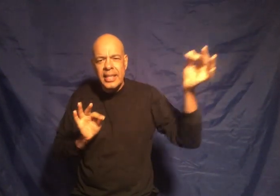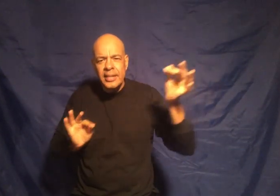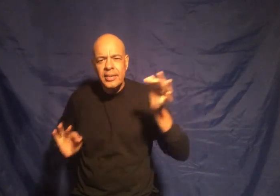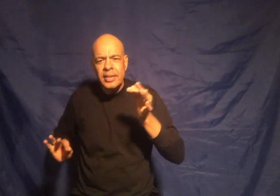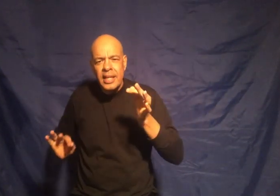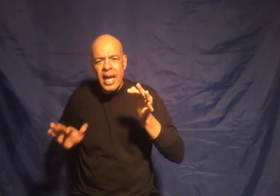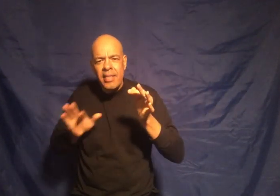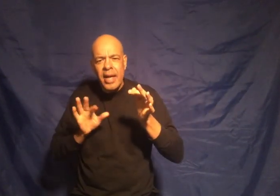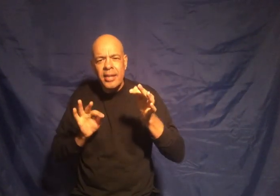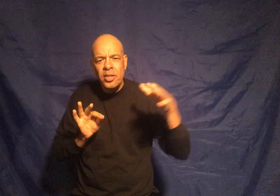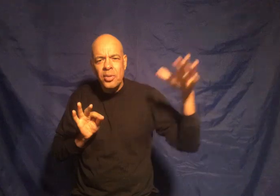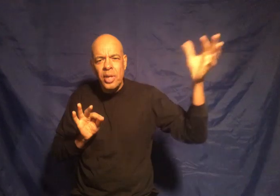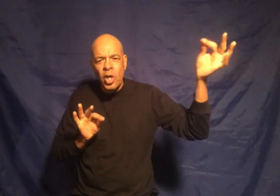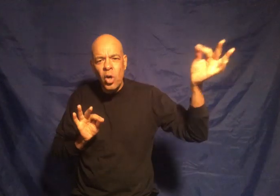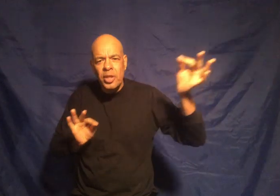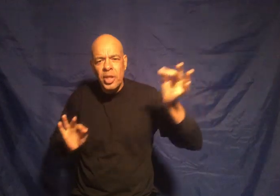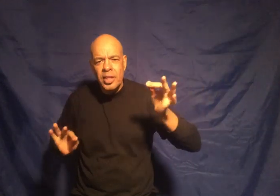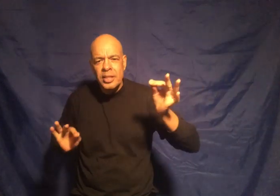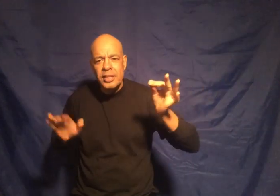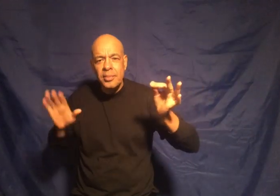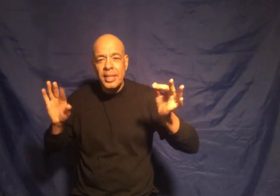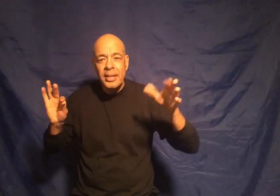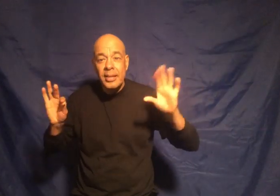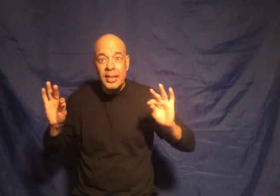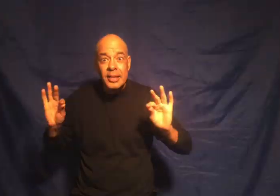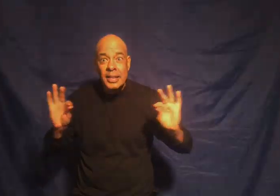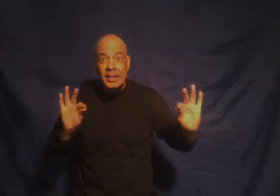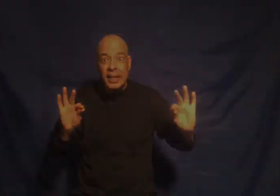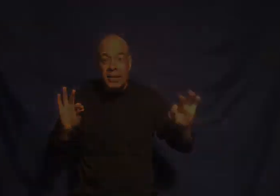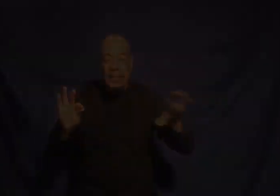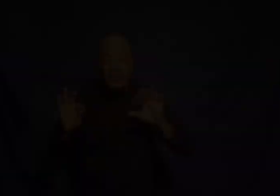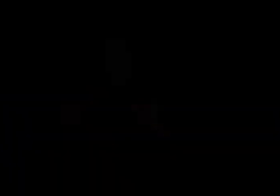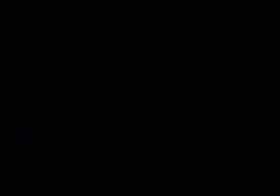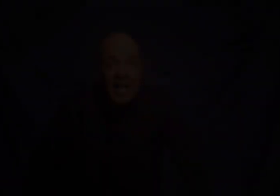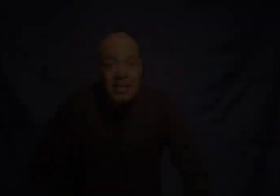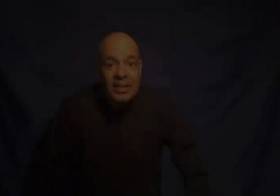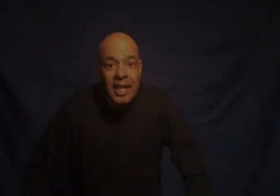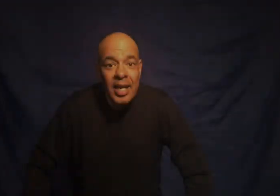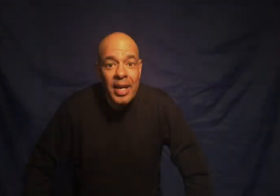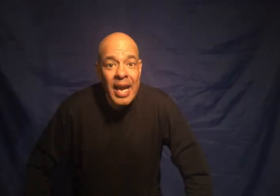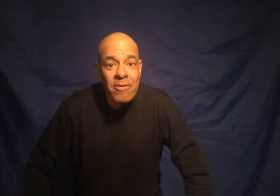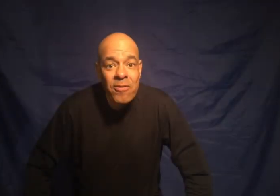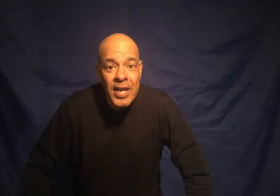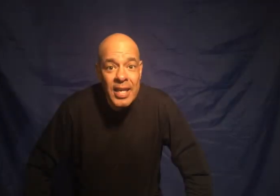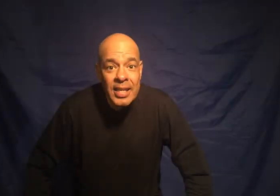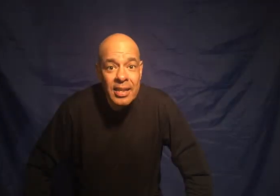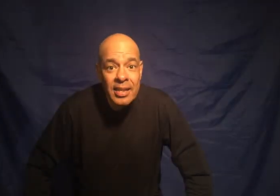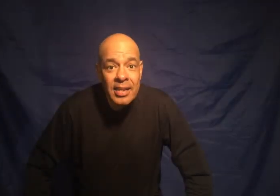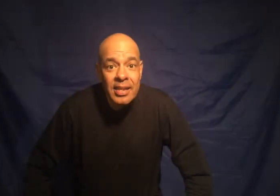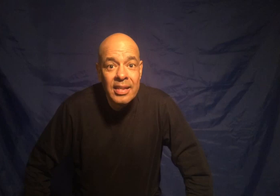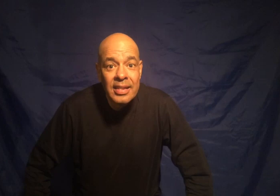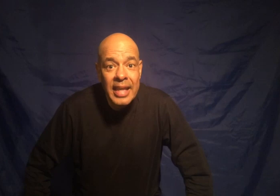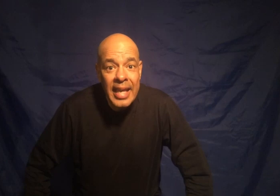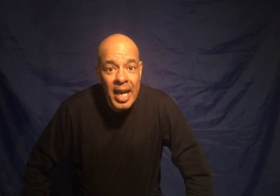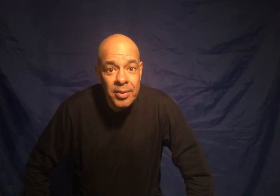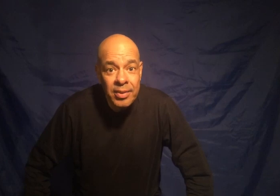that you are holding on to something that doesn't exist and uh have fun stay healthy